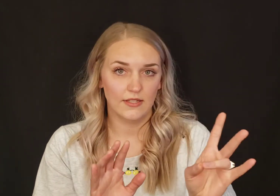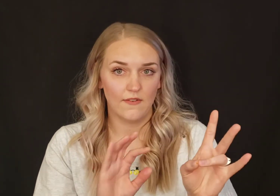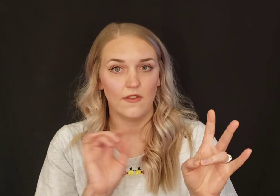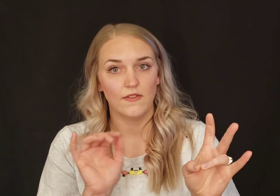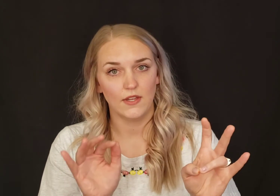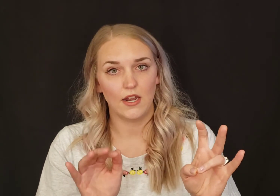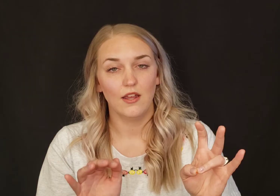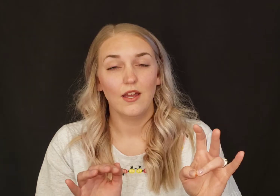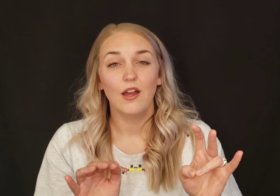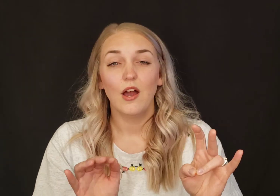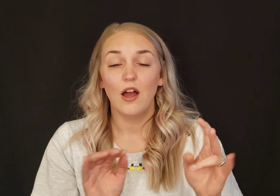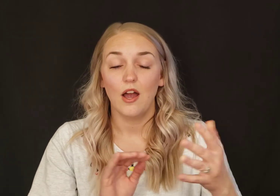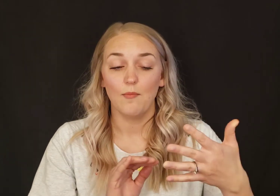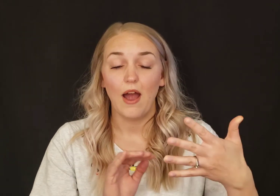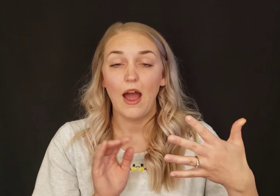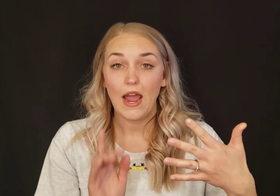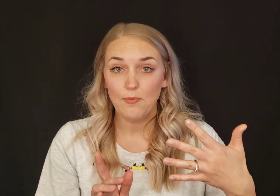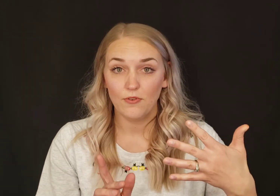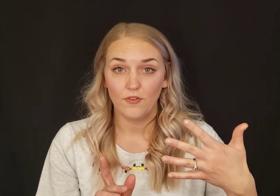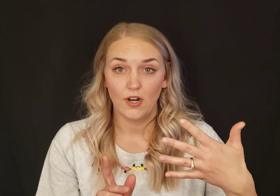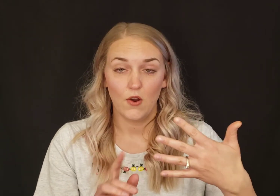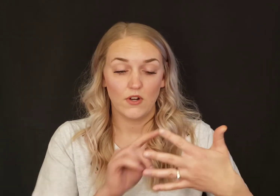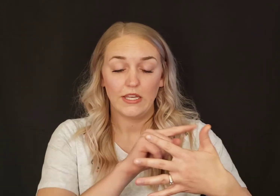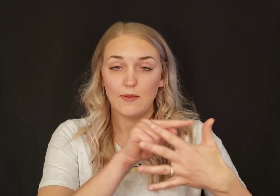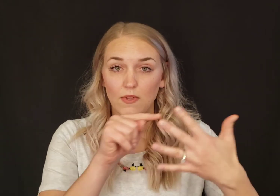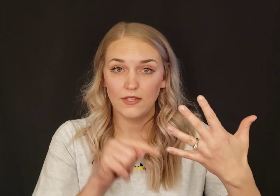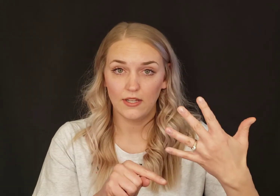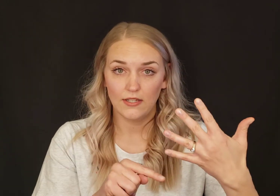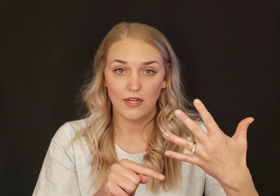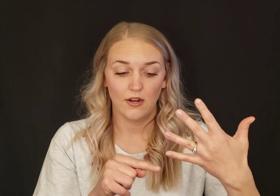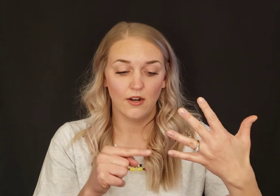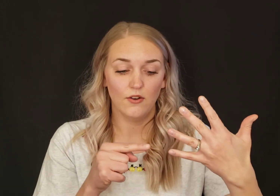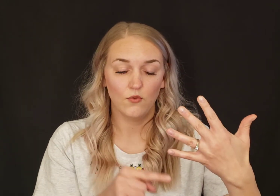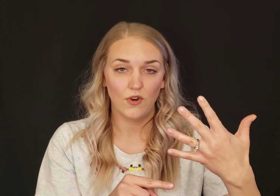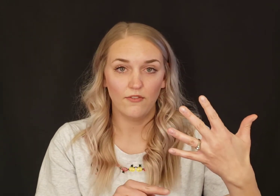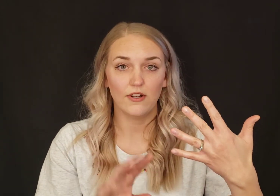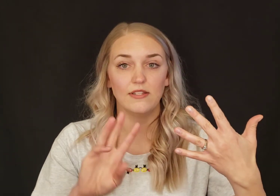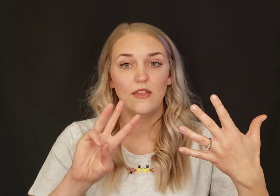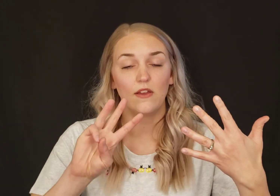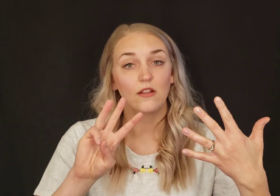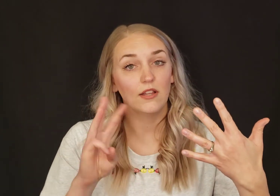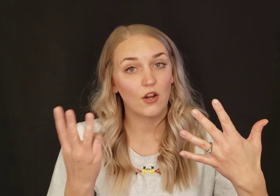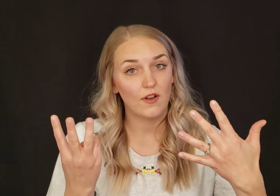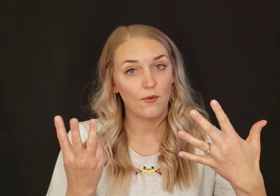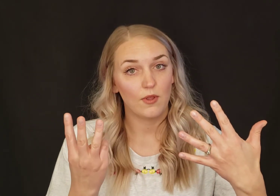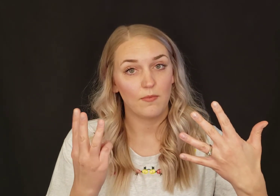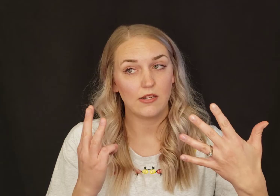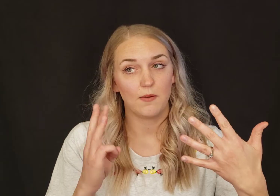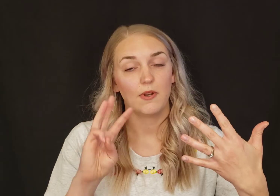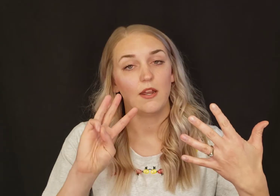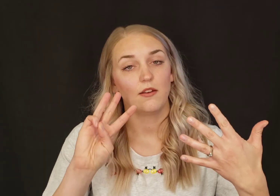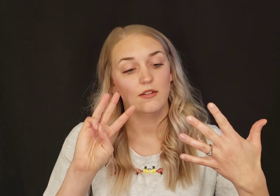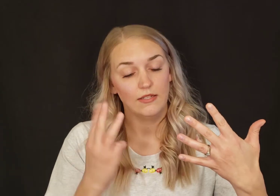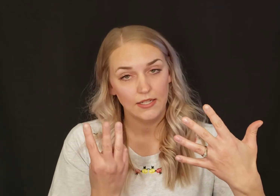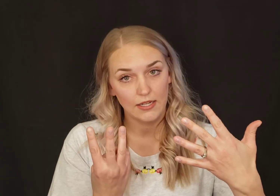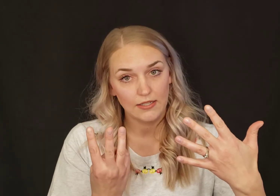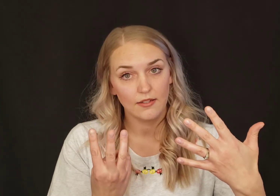seventh sign. I prefer however, to keep this list here, reference and then clarify with my dominant hand. Sixth